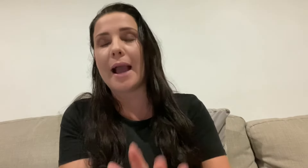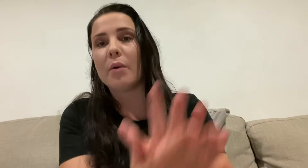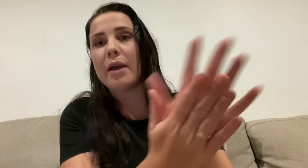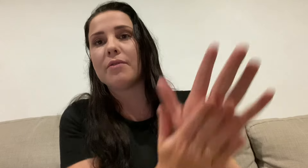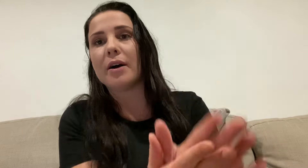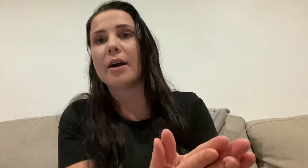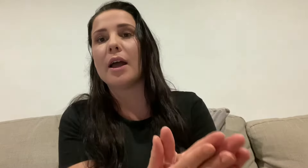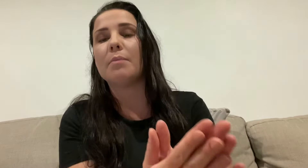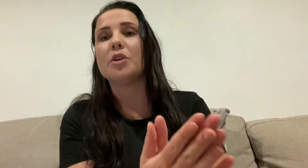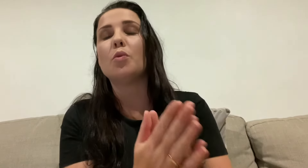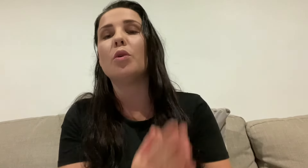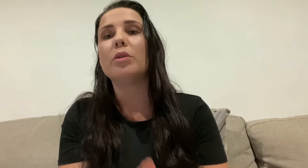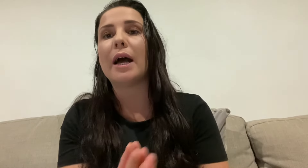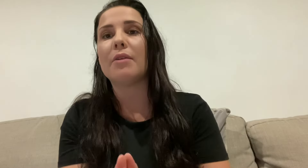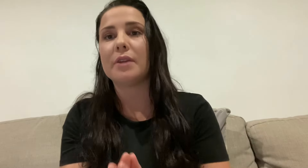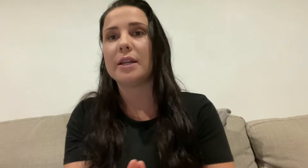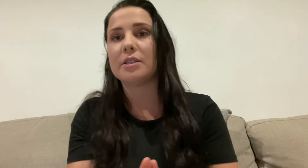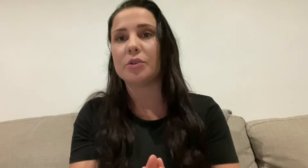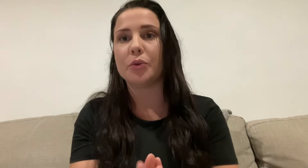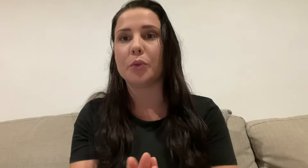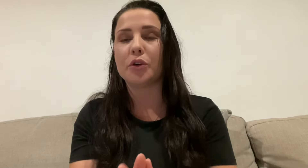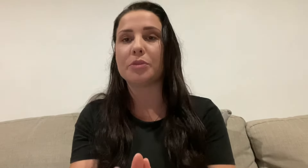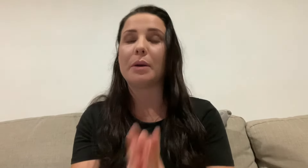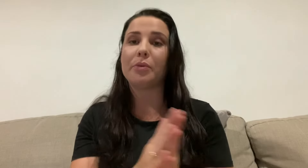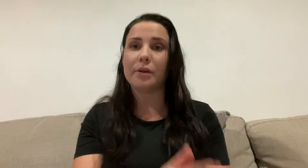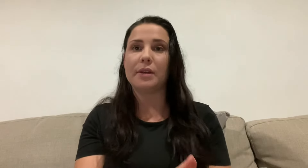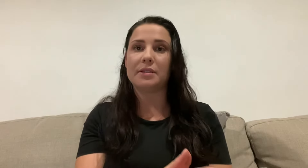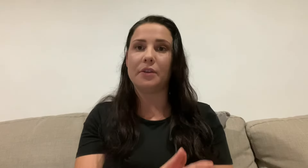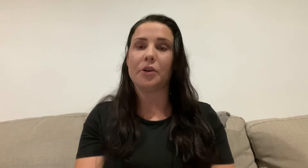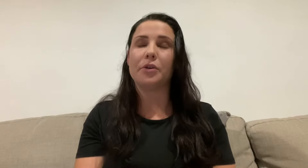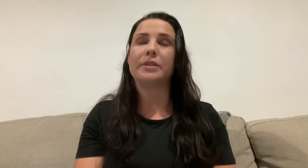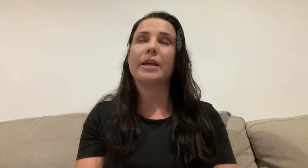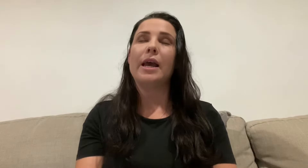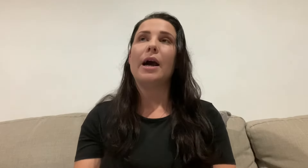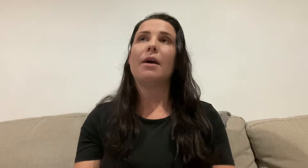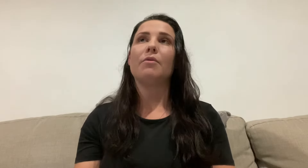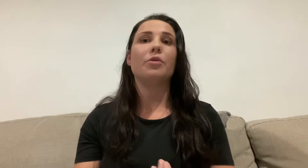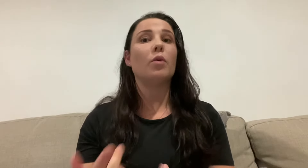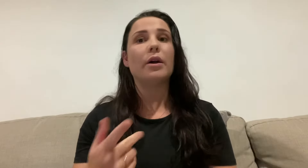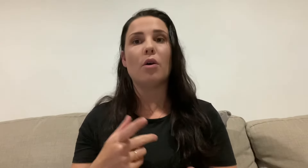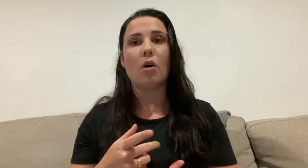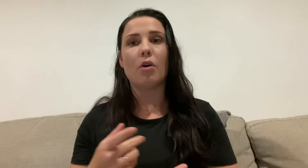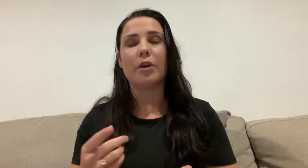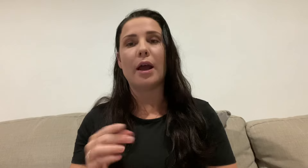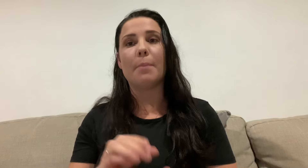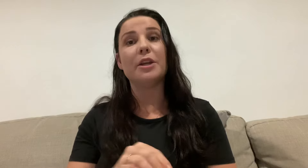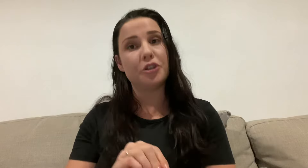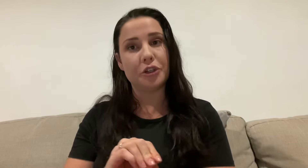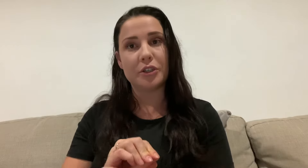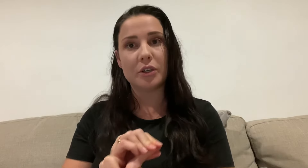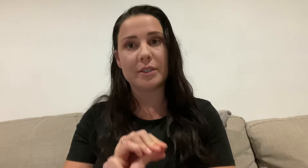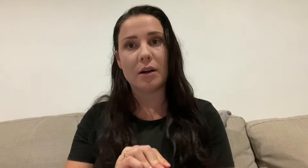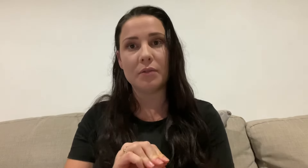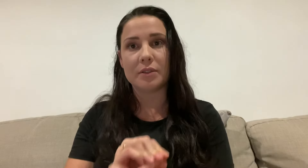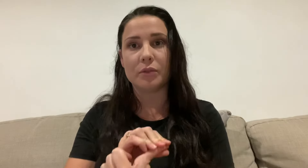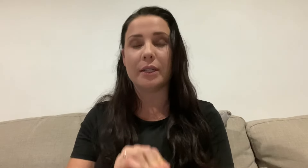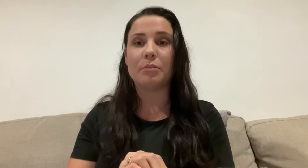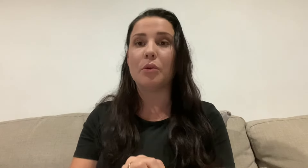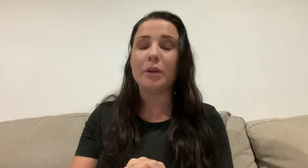However, you will have needed to watch my previous videos. The one on introducing yourself is really important.